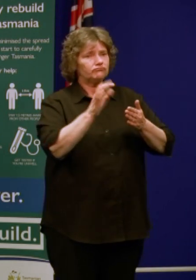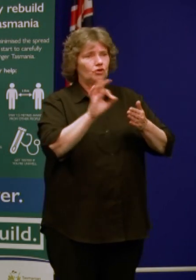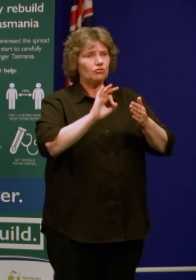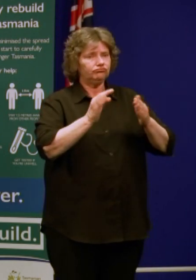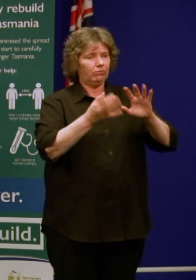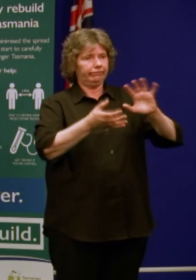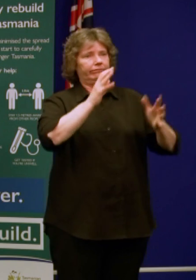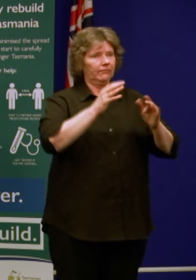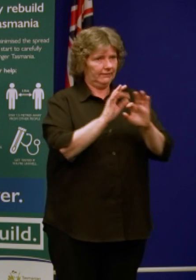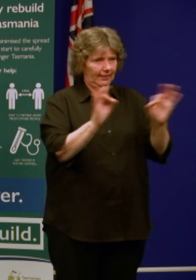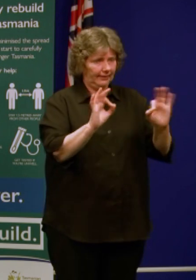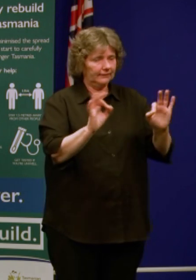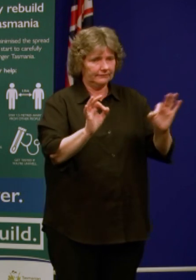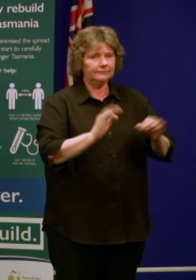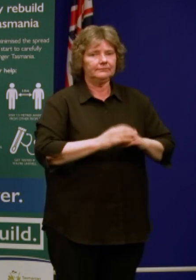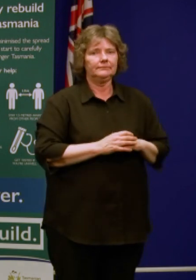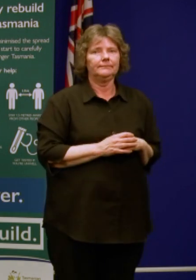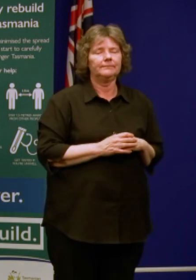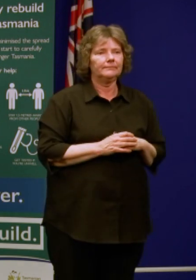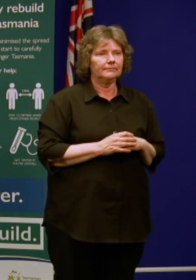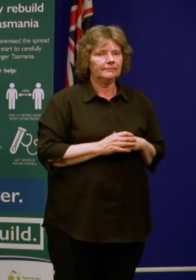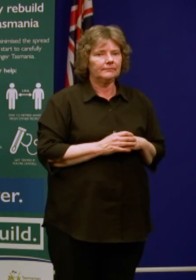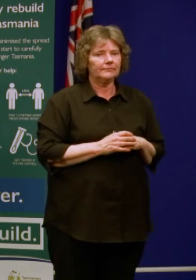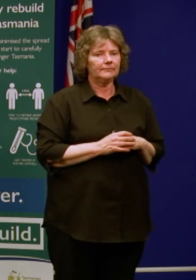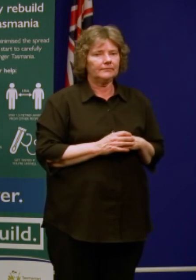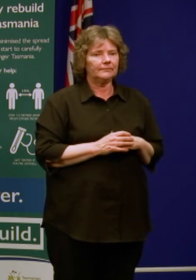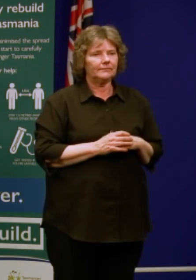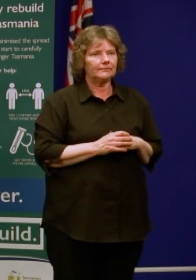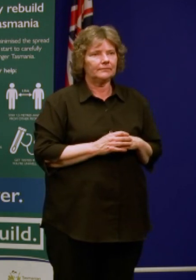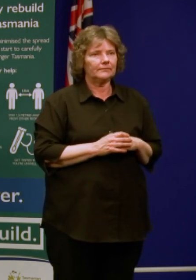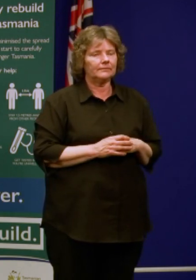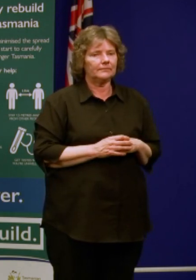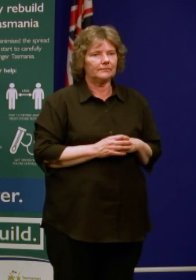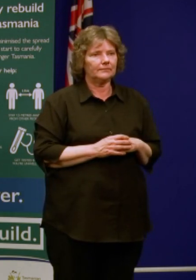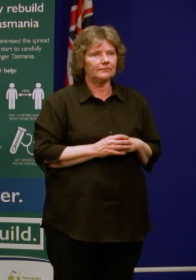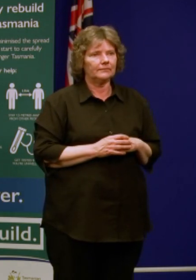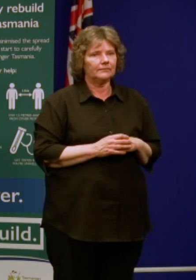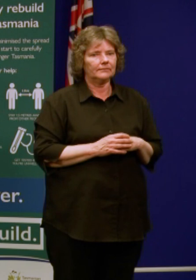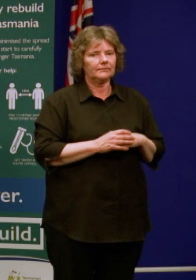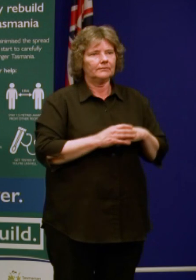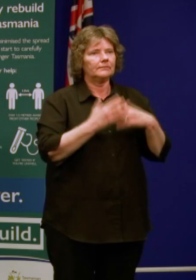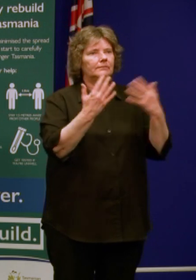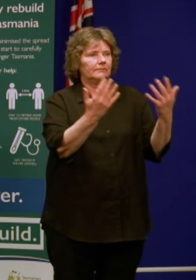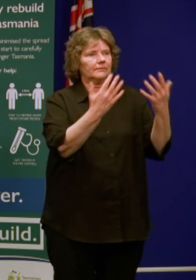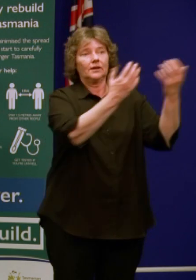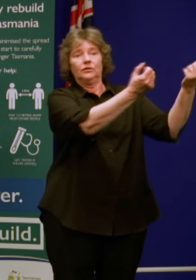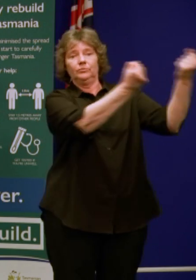In terms of our freight movements, obviously exemptions are requested and granted at the moment.